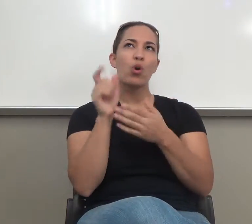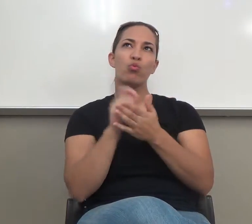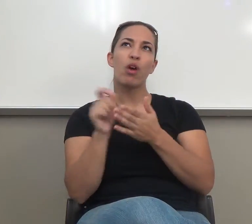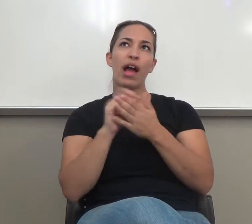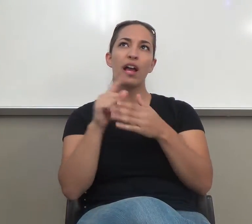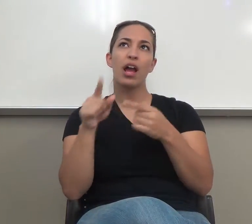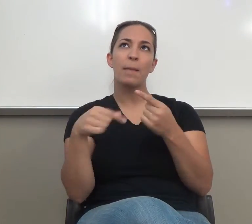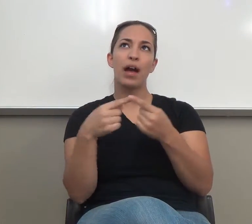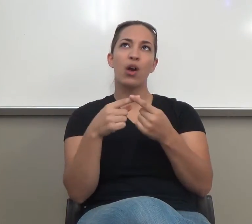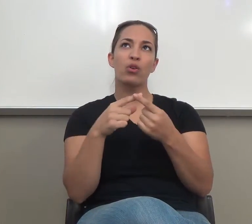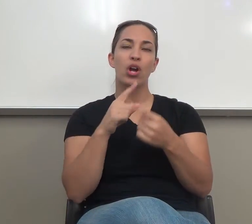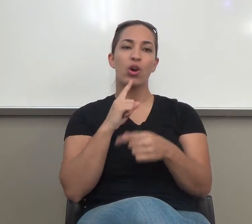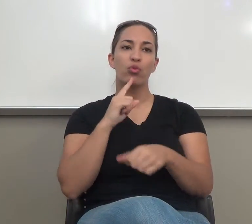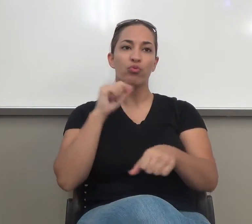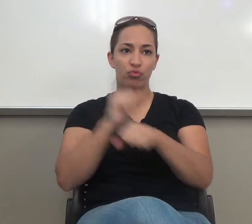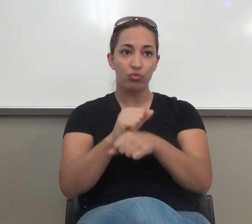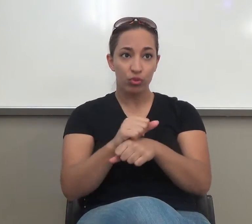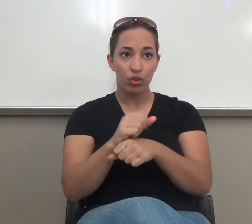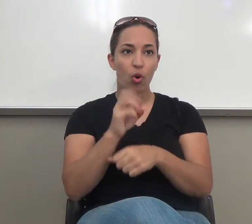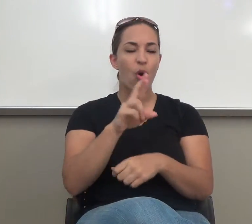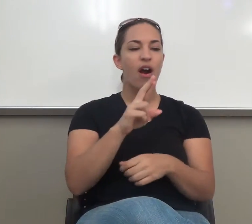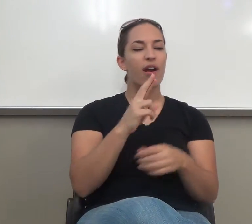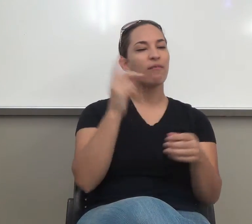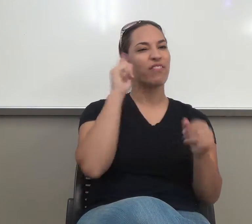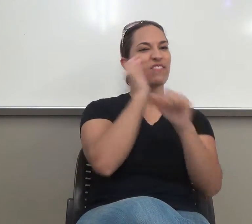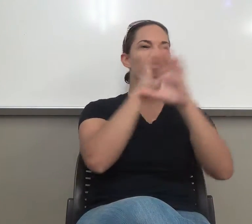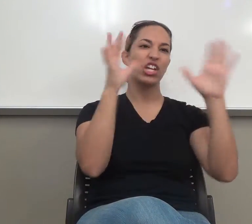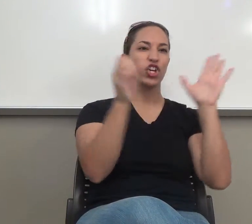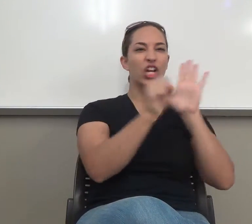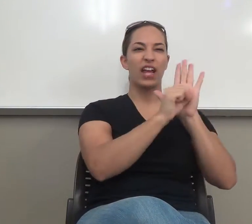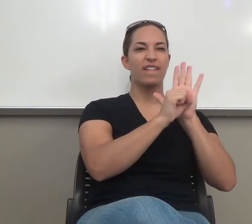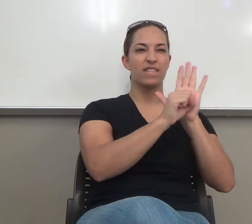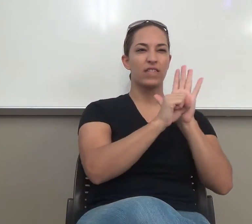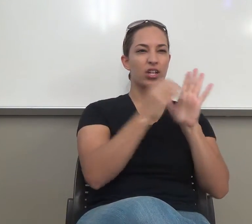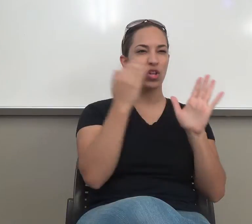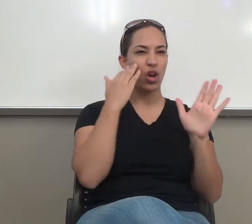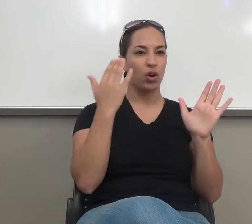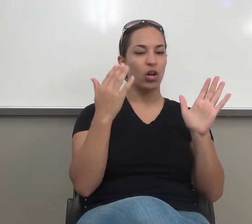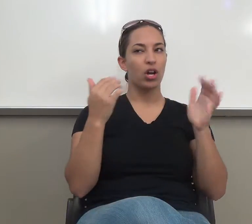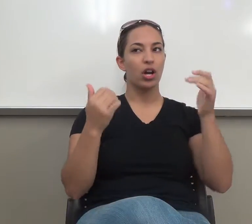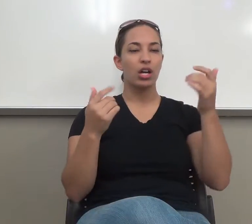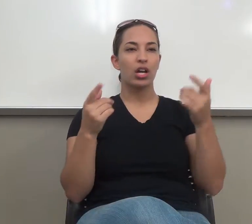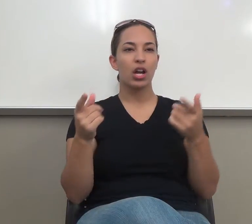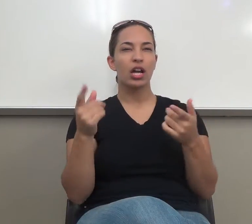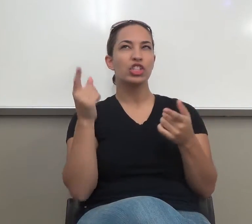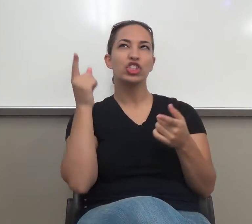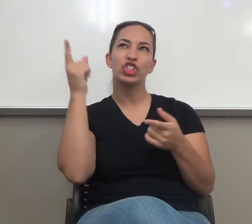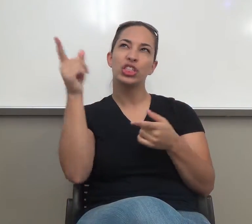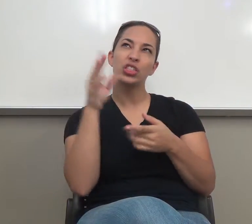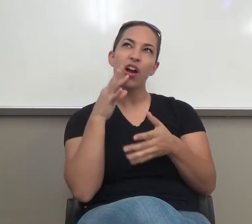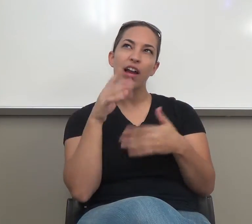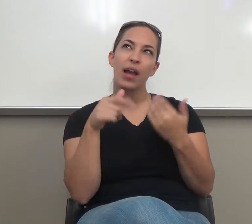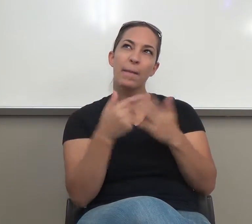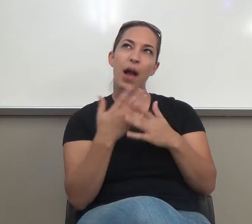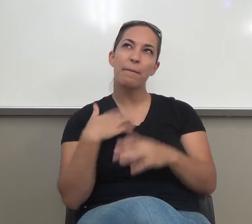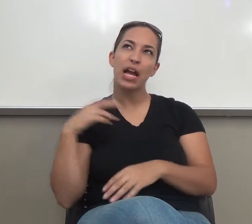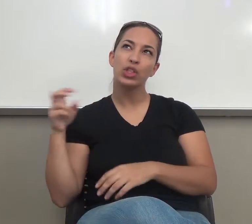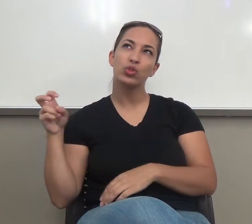Is she talking about my trip here this morning in the car? Or is she talking about my figurative